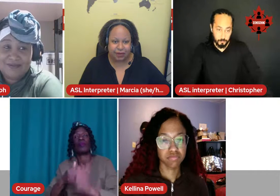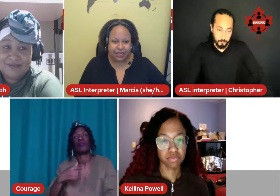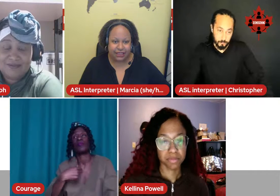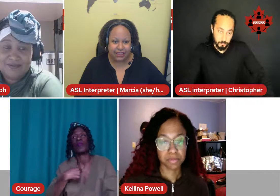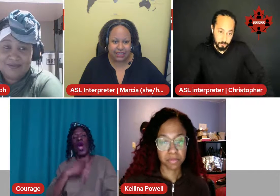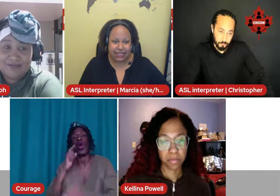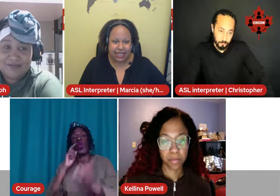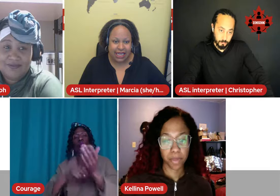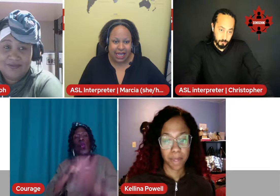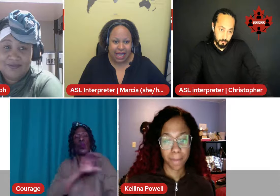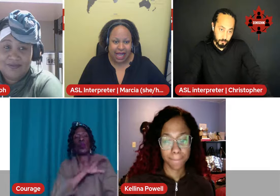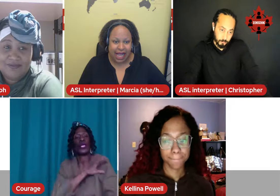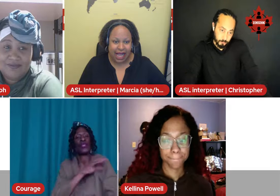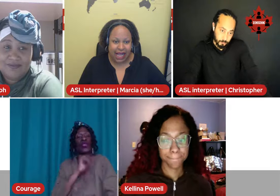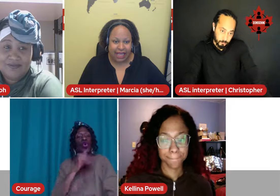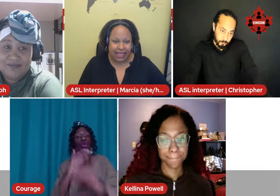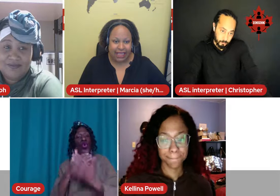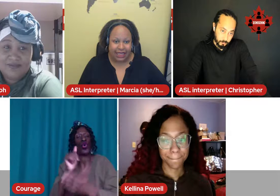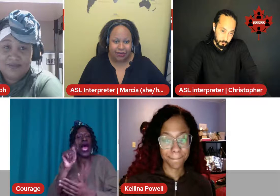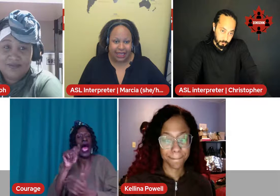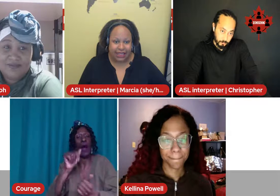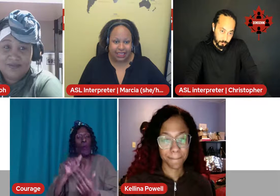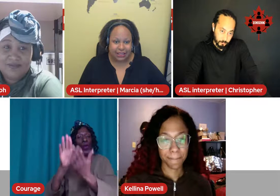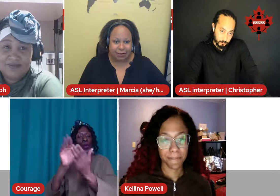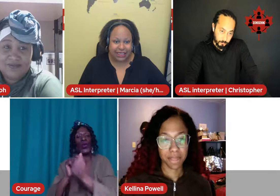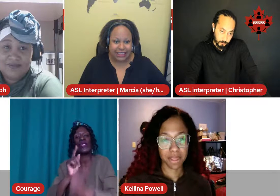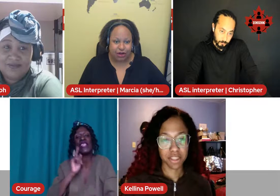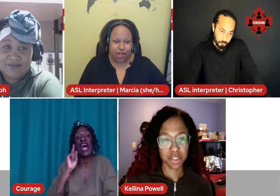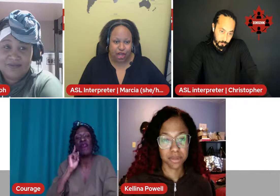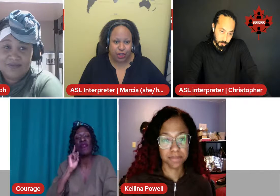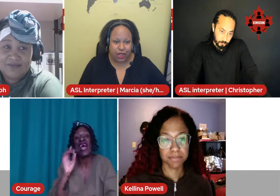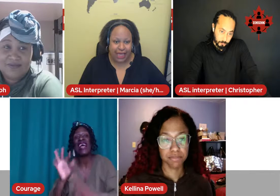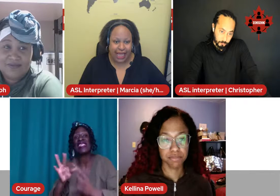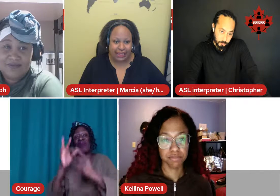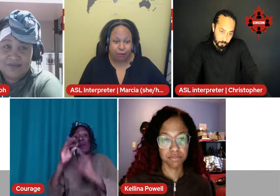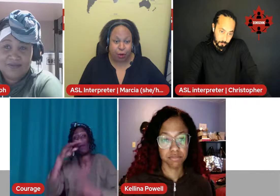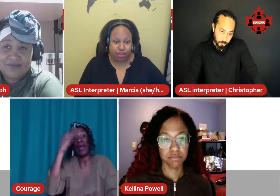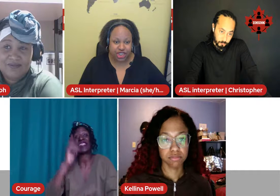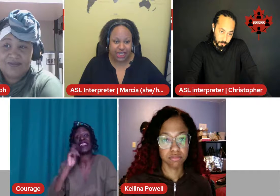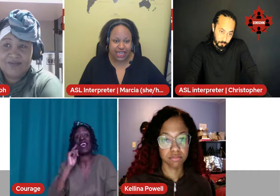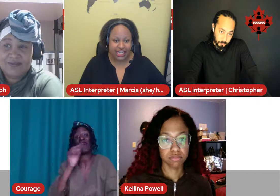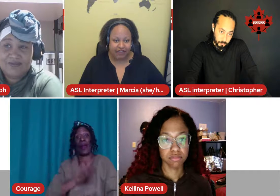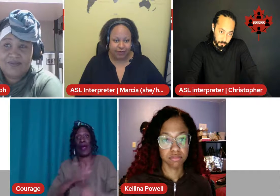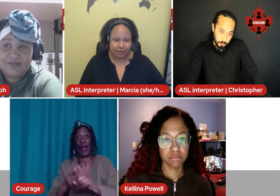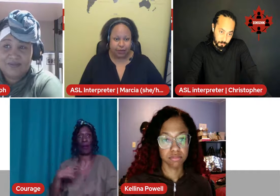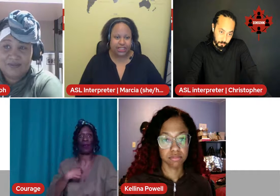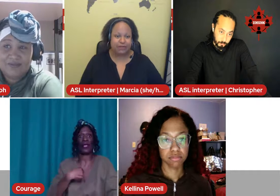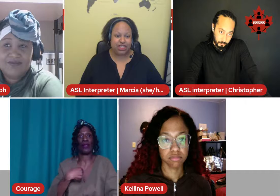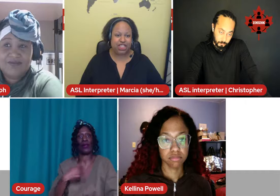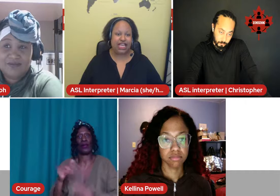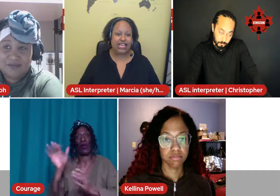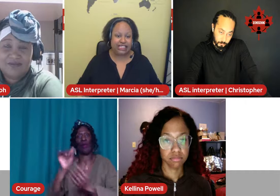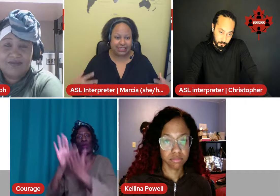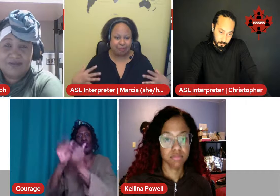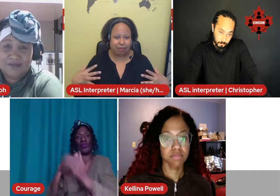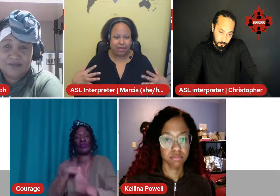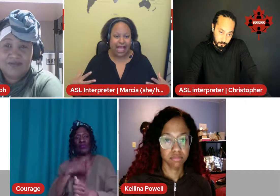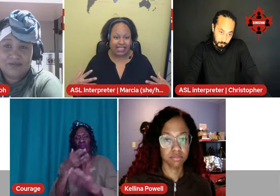experienced. I recognize that the police are not good at approaching deaf people, especially a Black